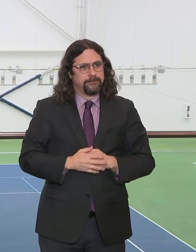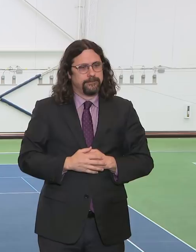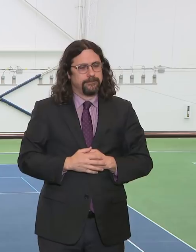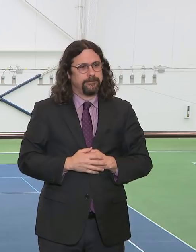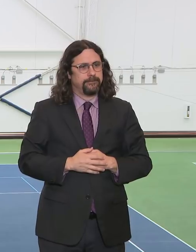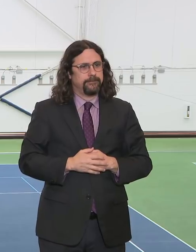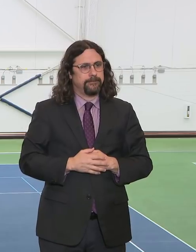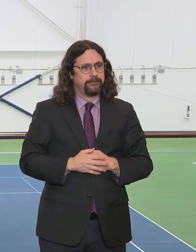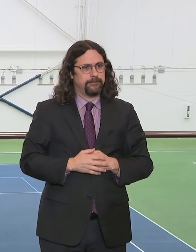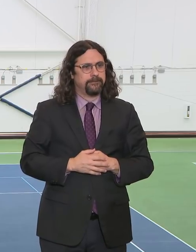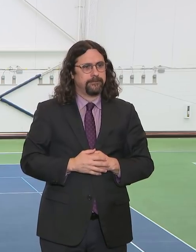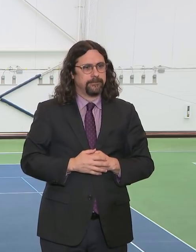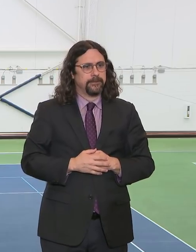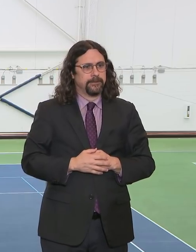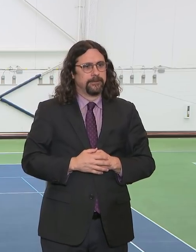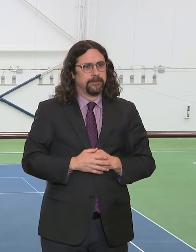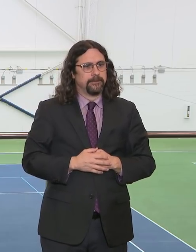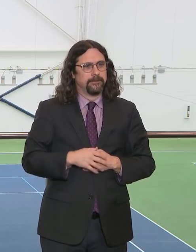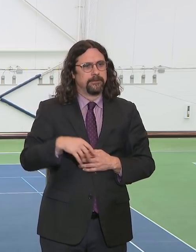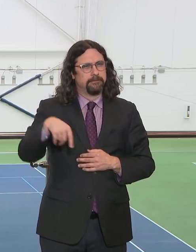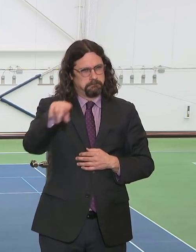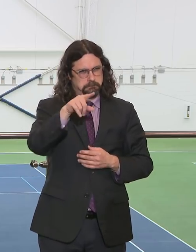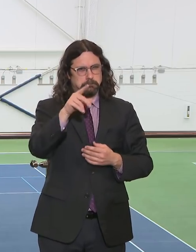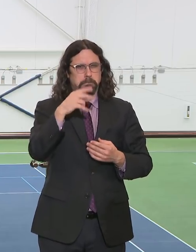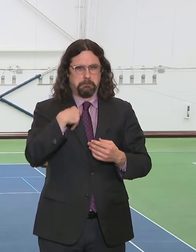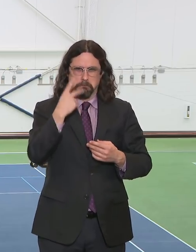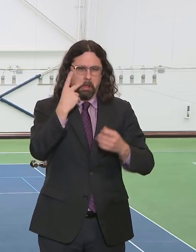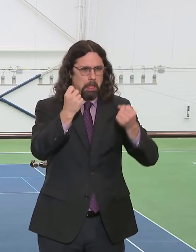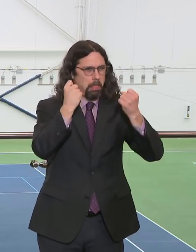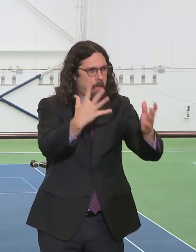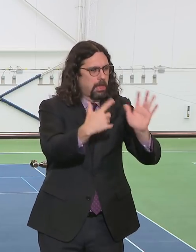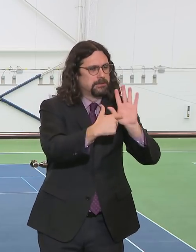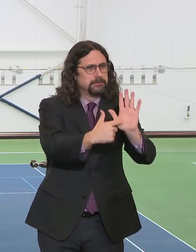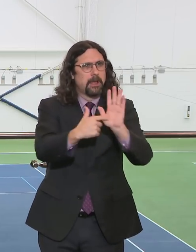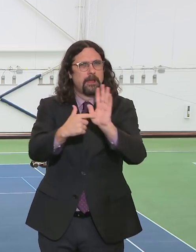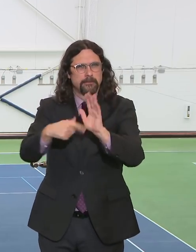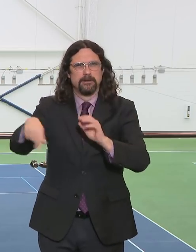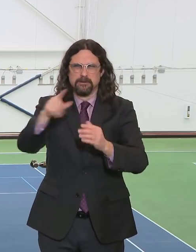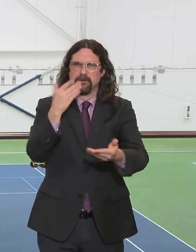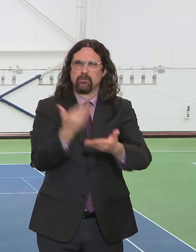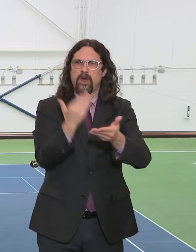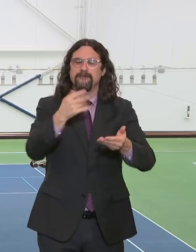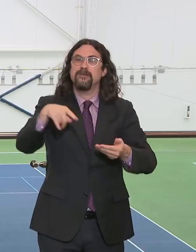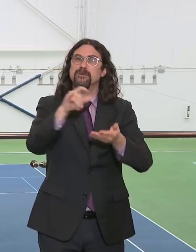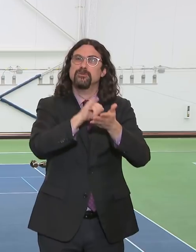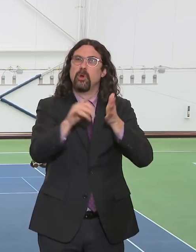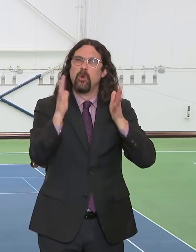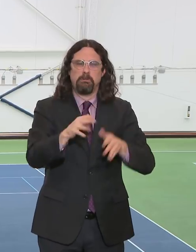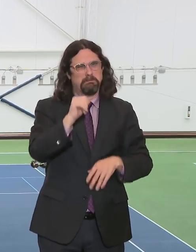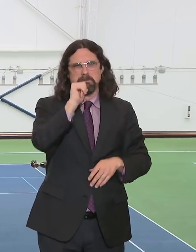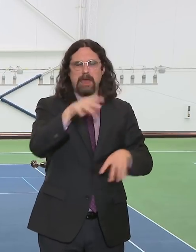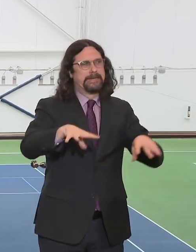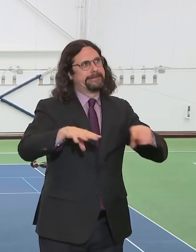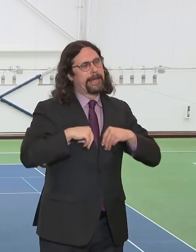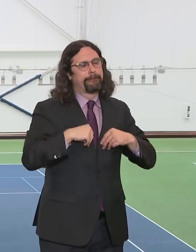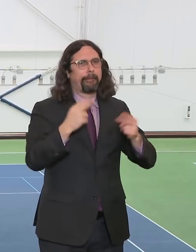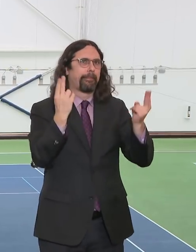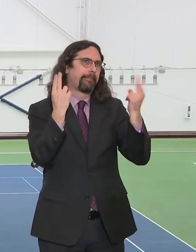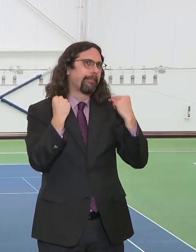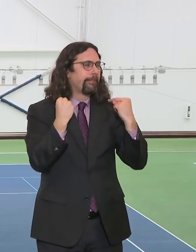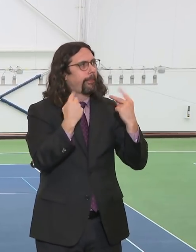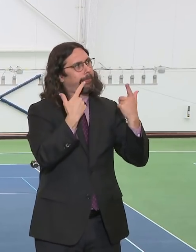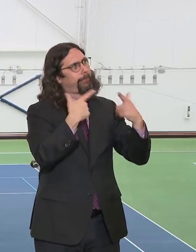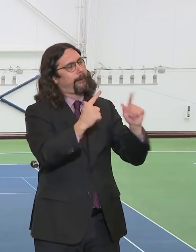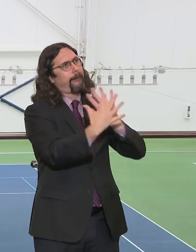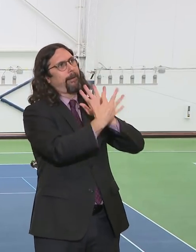accept defeat. I'm very, very proud of all of you for the way you've handled this extraordinary crisis, something we've never